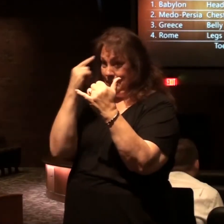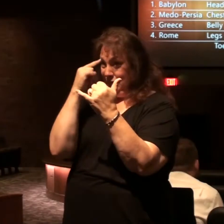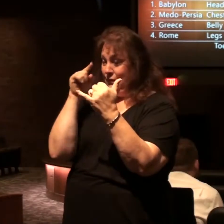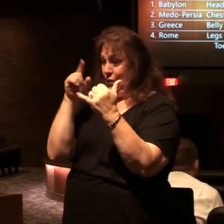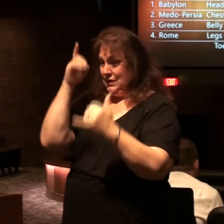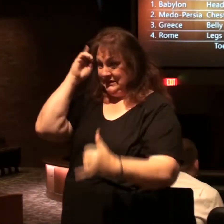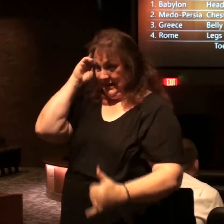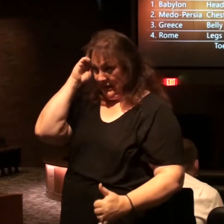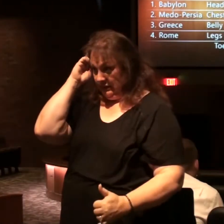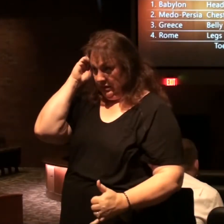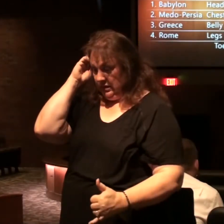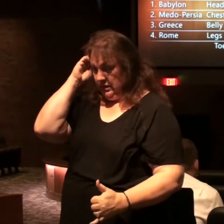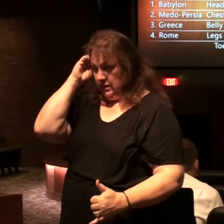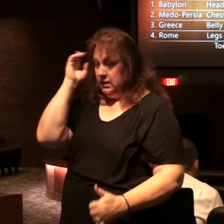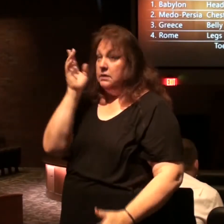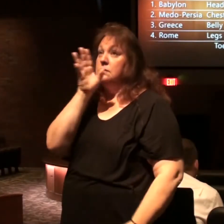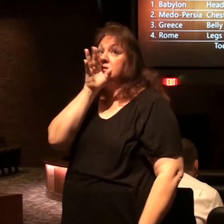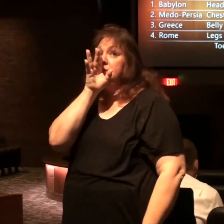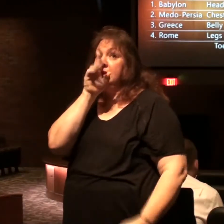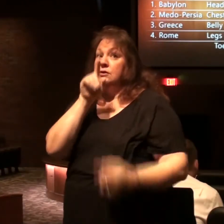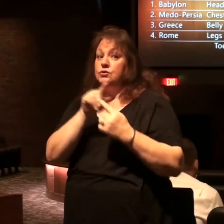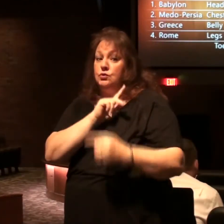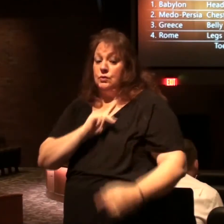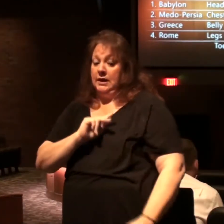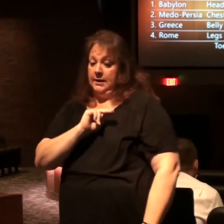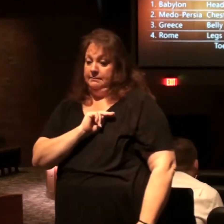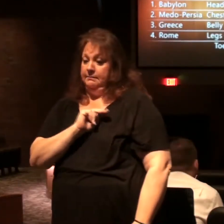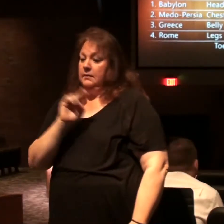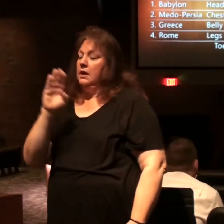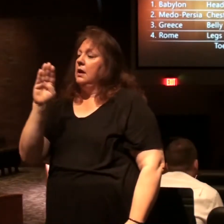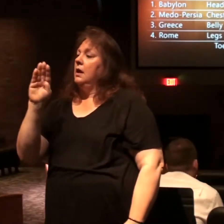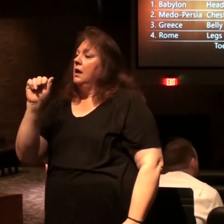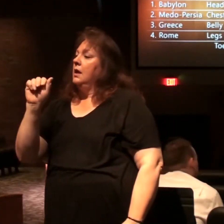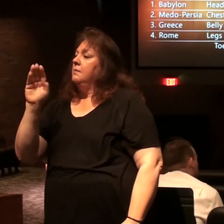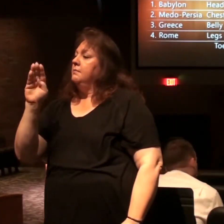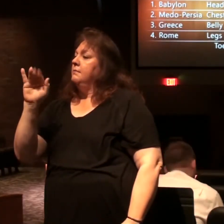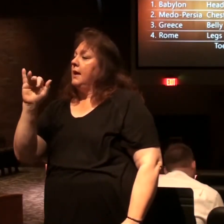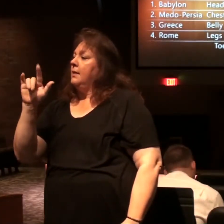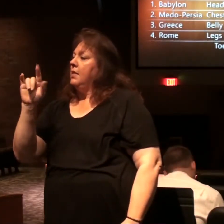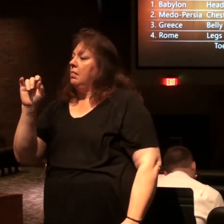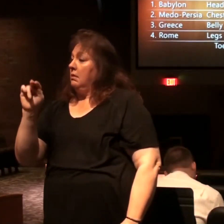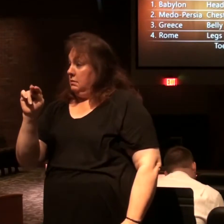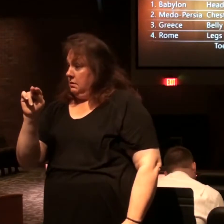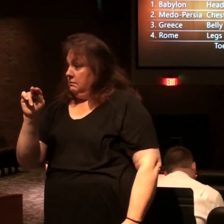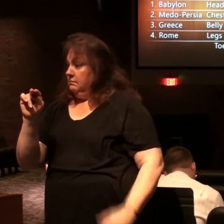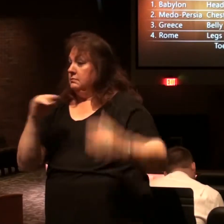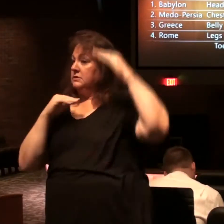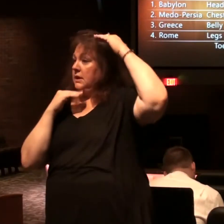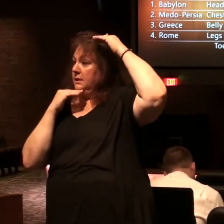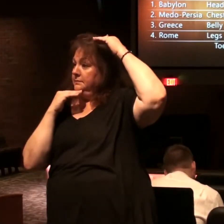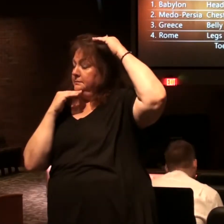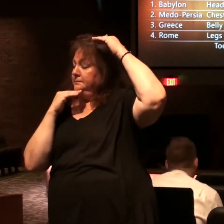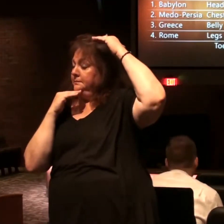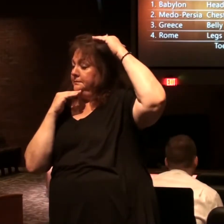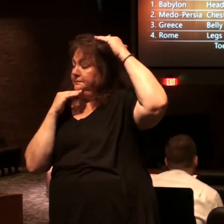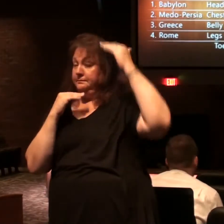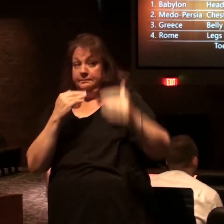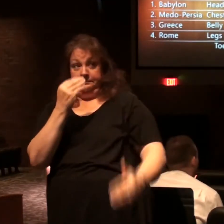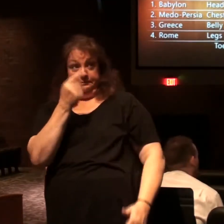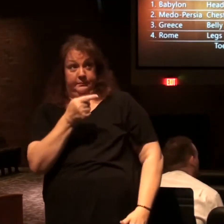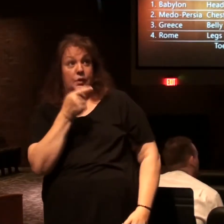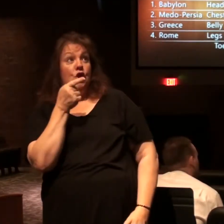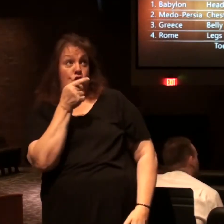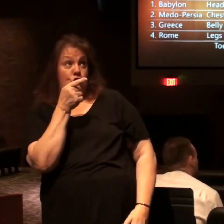well Daniel was speaking Nebuchadnezzar Babylon so he said to Nebuchadnezzar